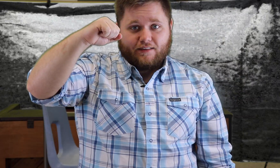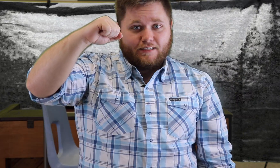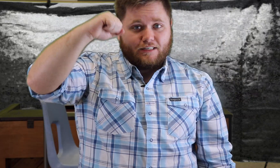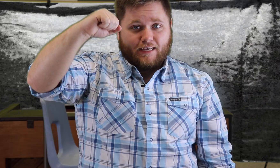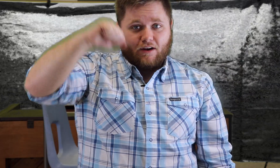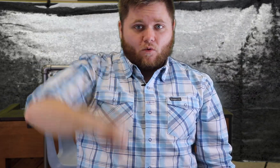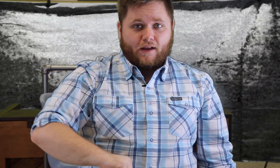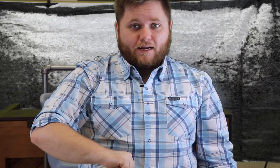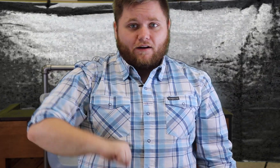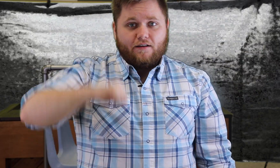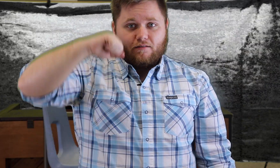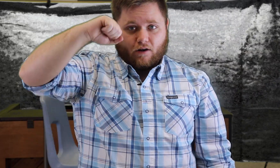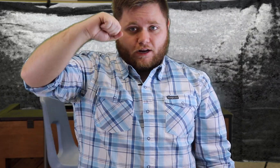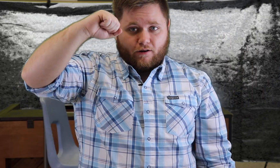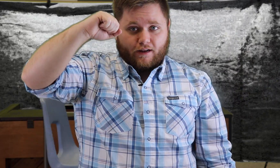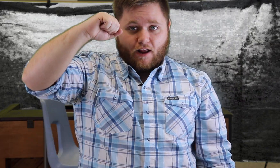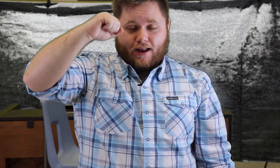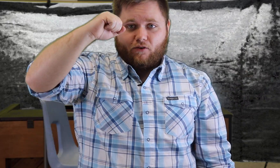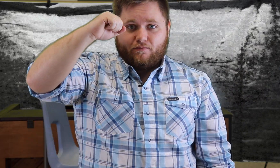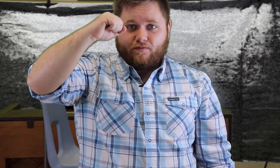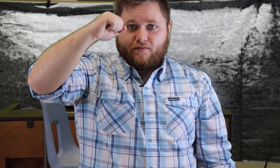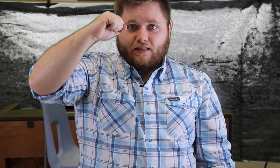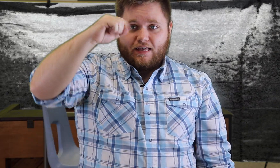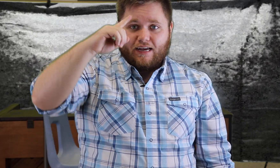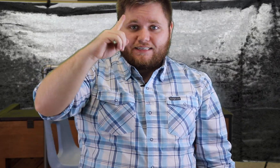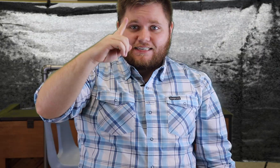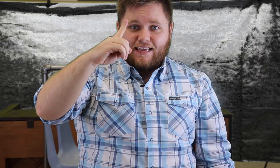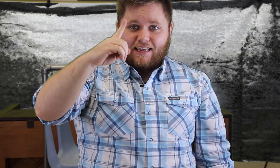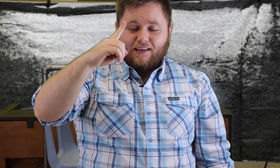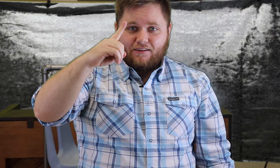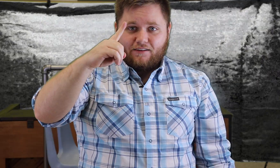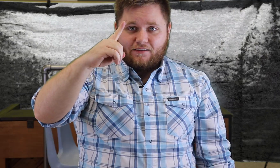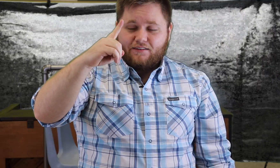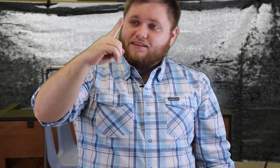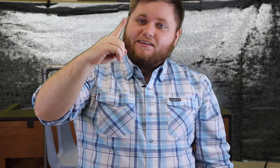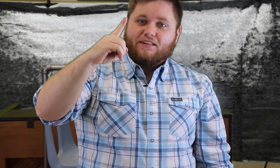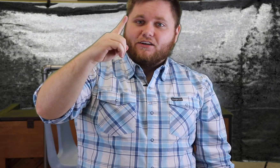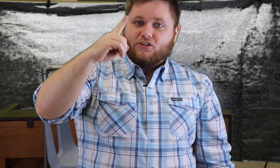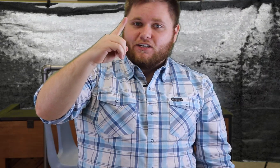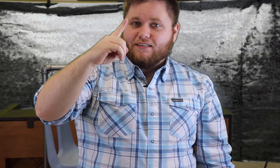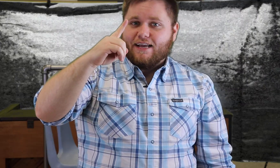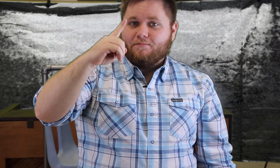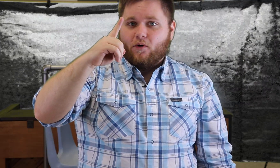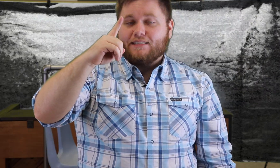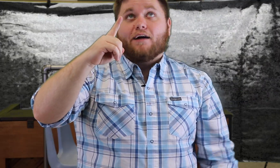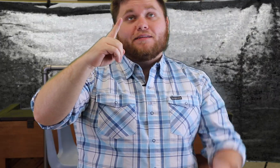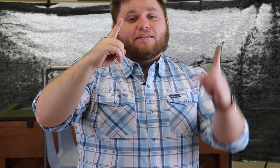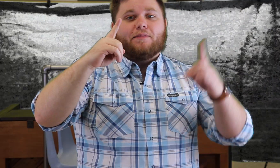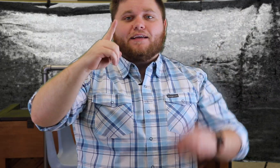this here or here we're gonna go here right now ti it looks just like i'm pointing up at something